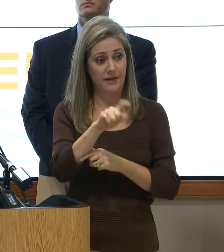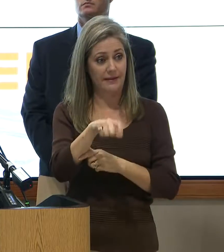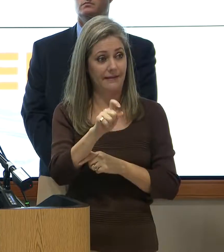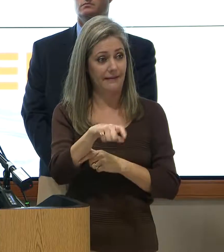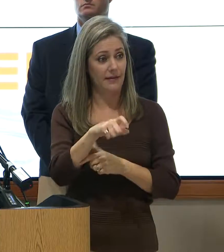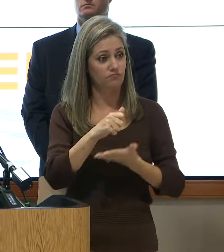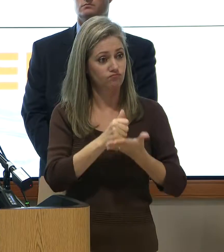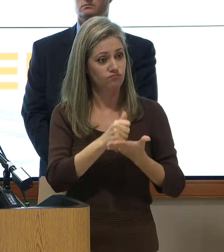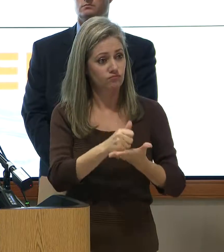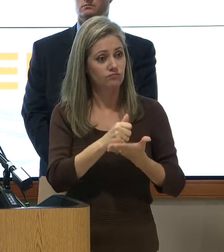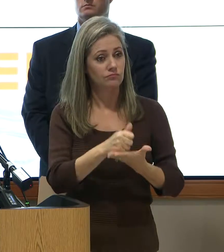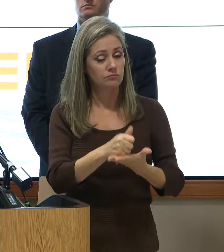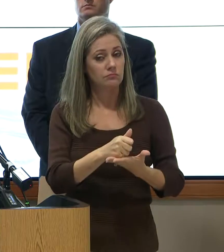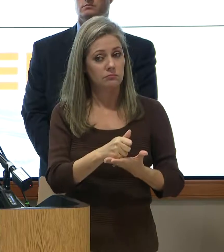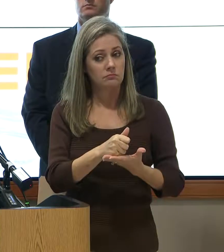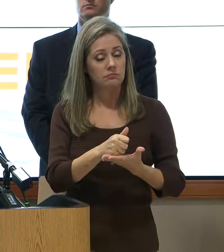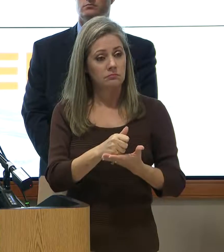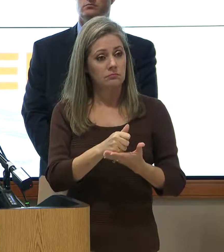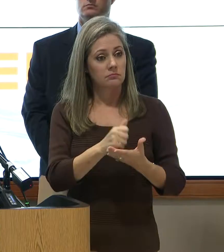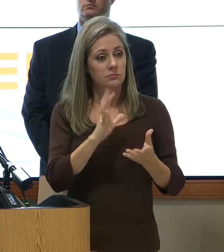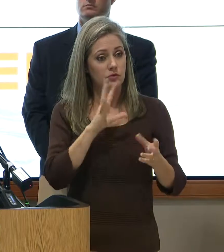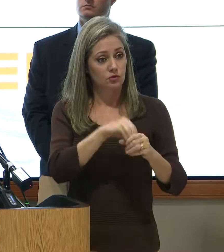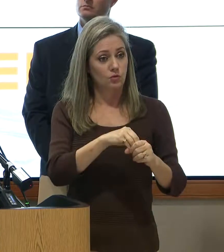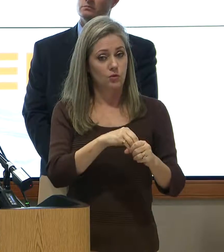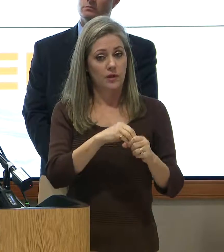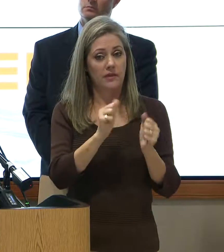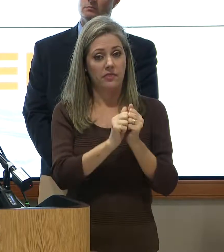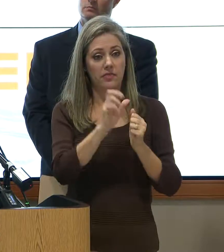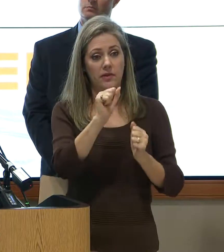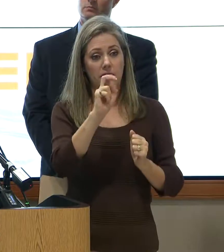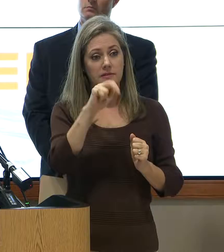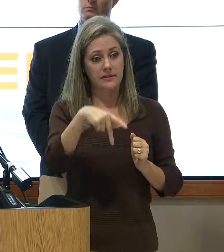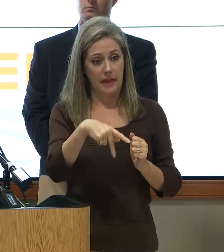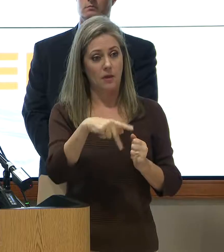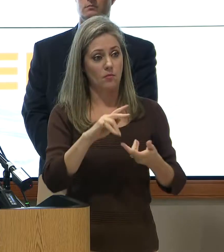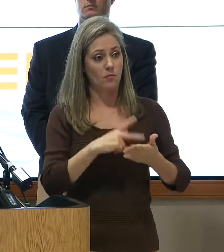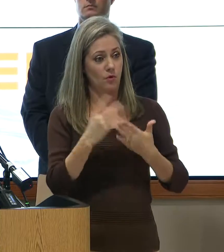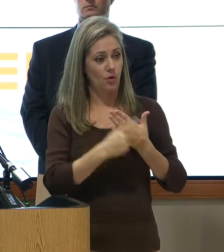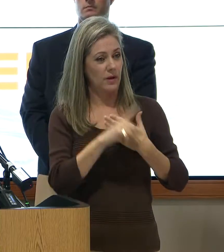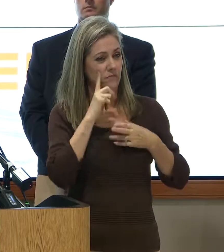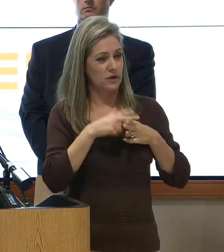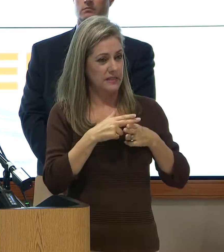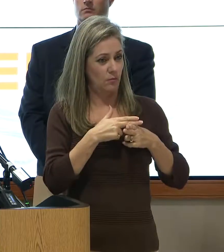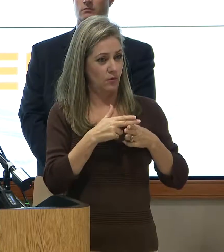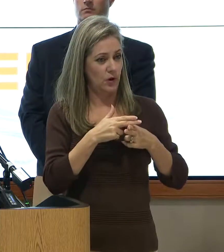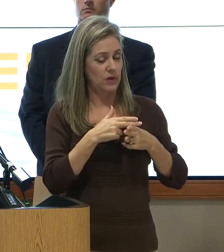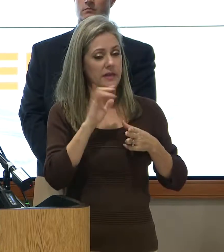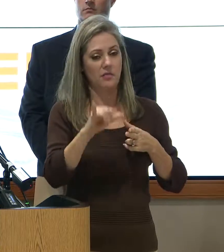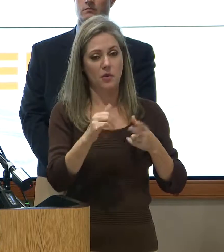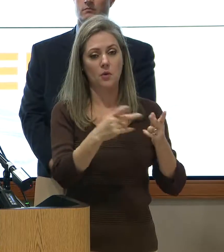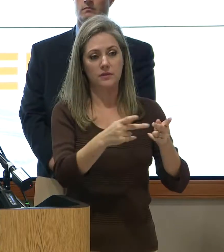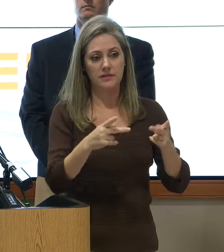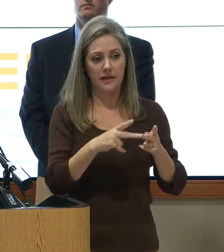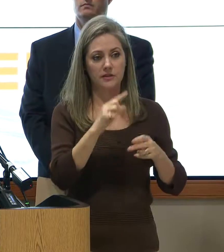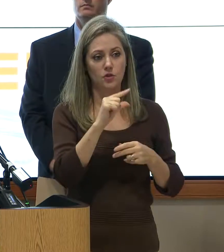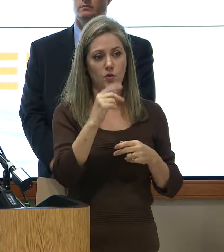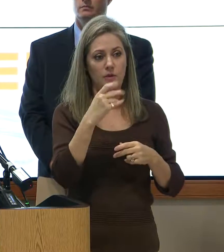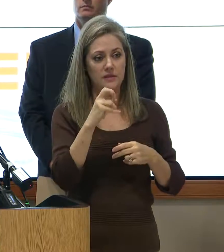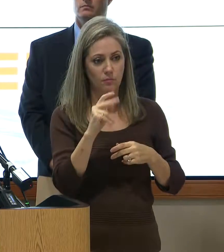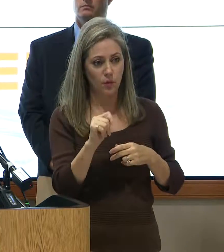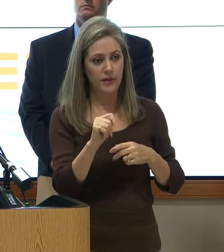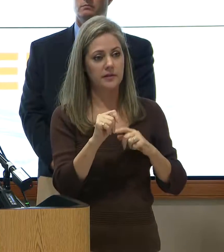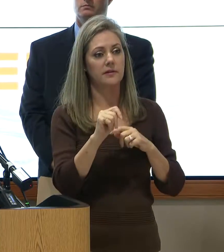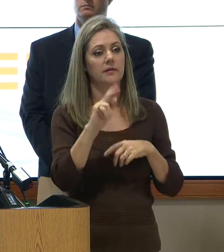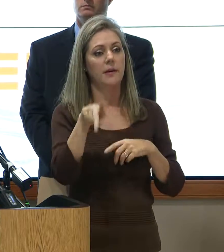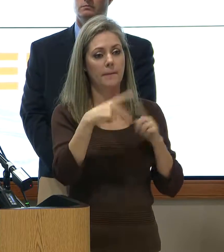to join the SNAP program at least temporarily. Those sites are at Greensport Mall, the